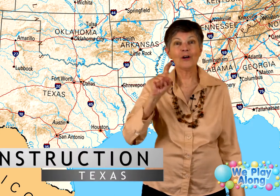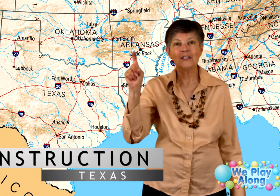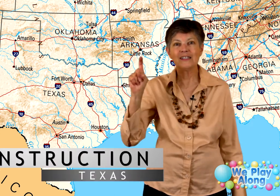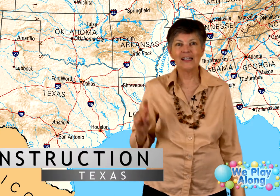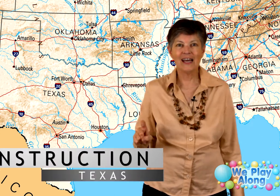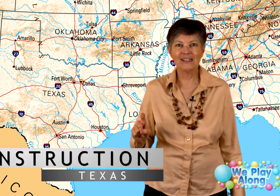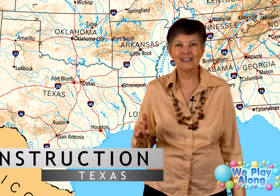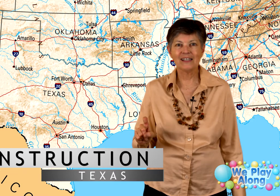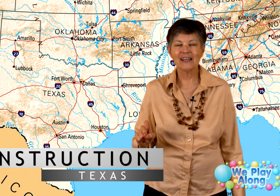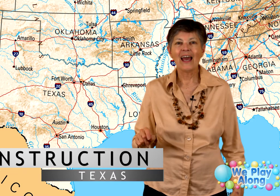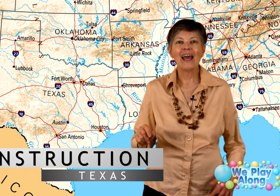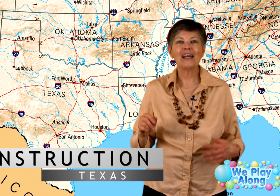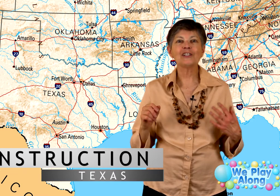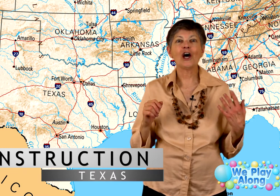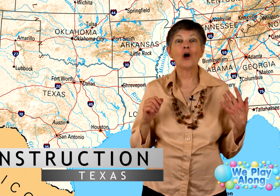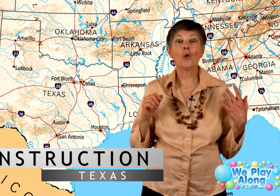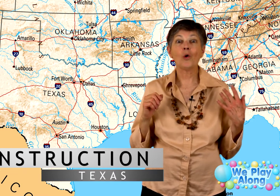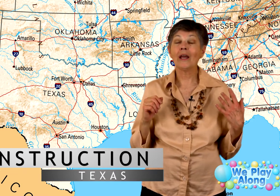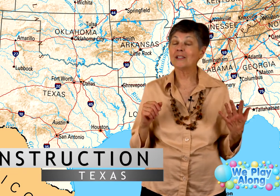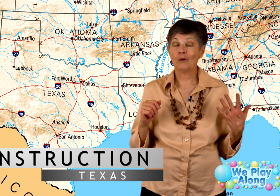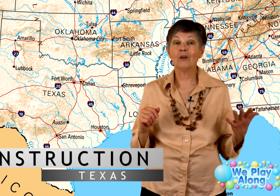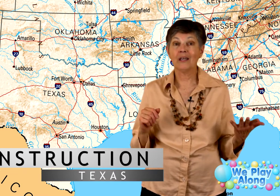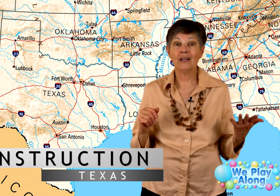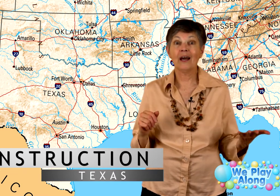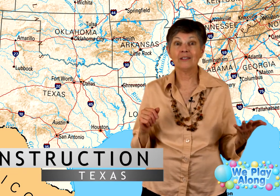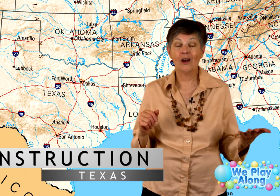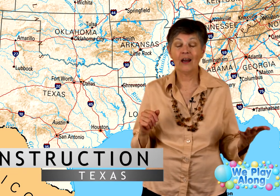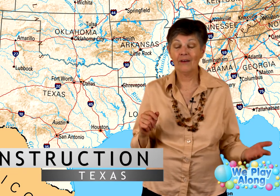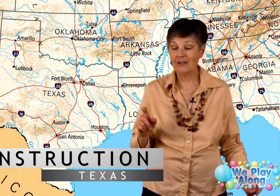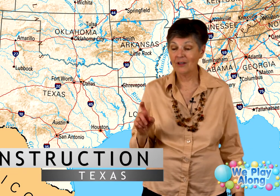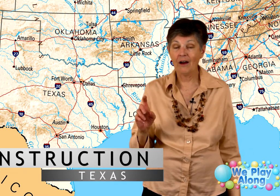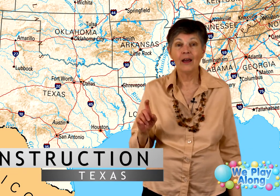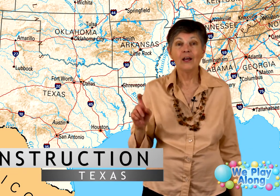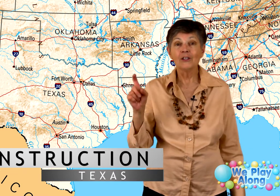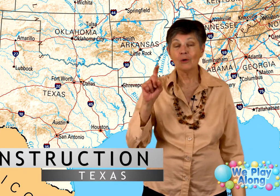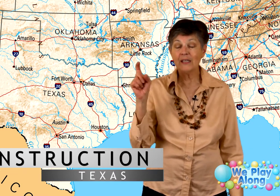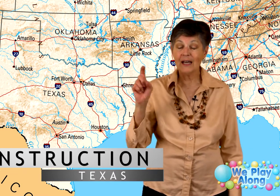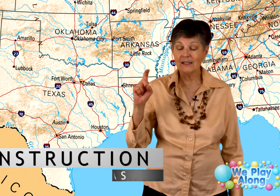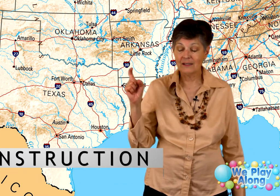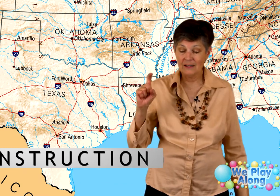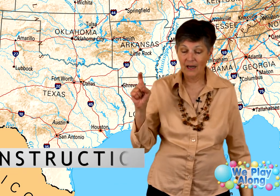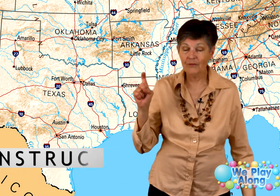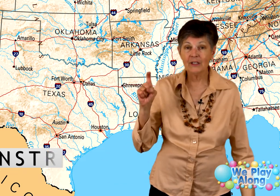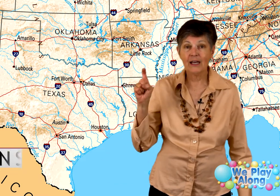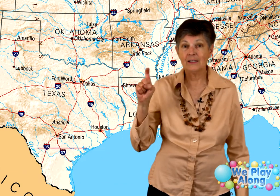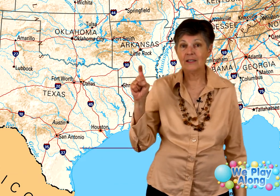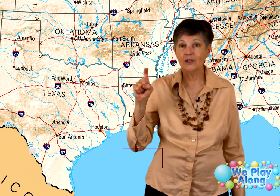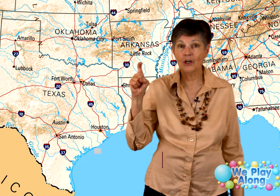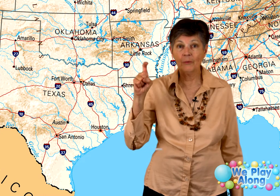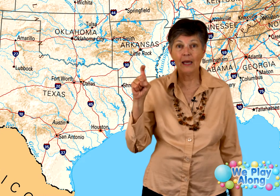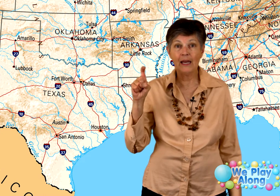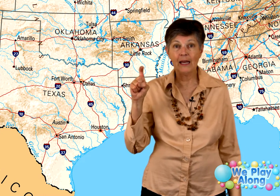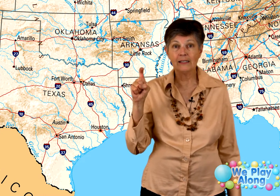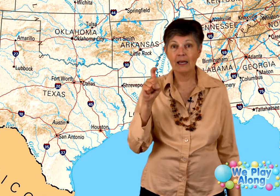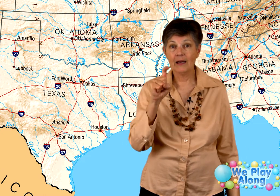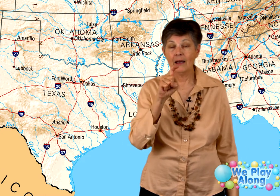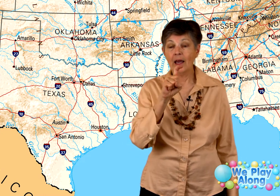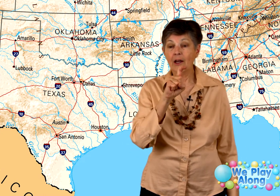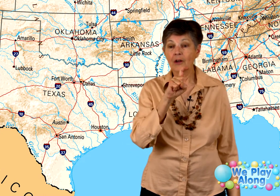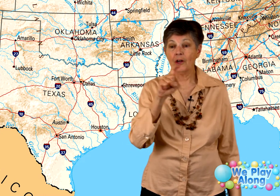Texas. And it's a, it's a really a nice song. I love this song. So Texas, the sign for Texas is you're going to make an X hand and you're going